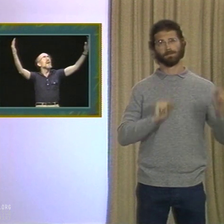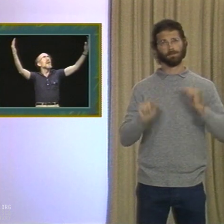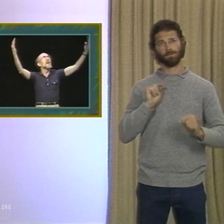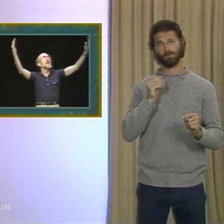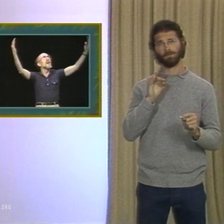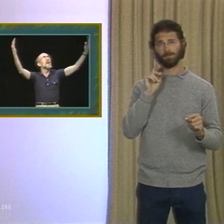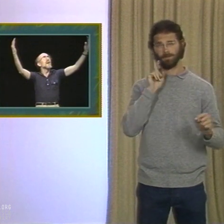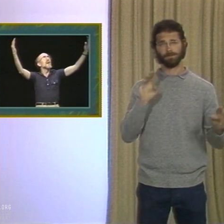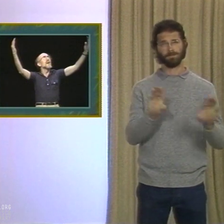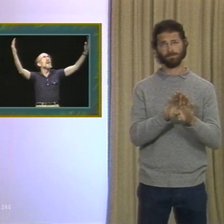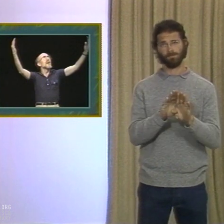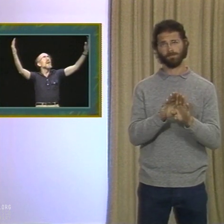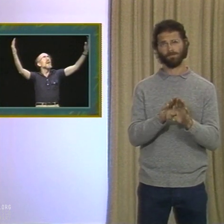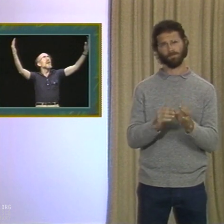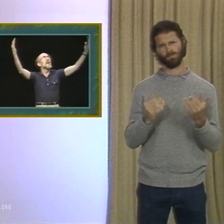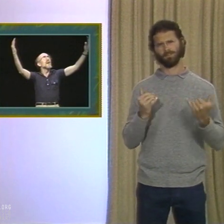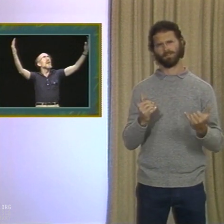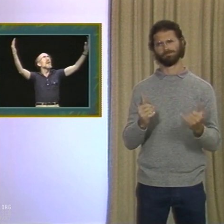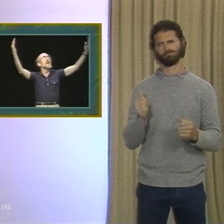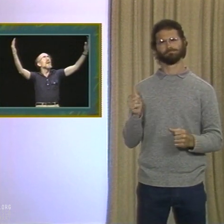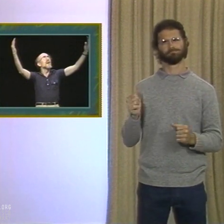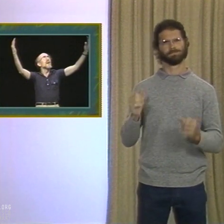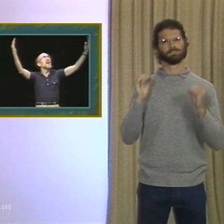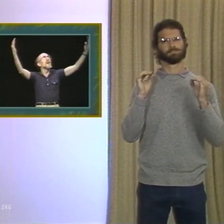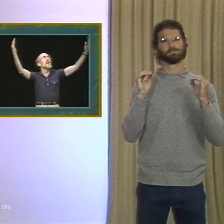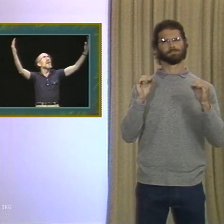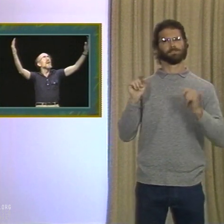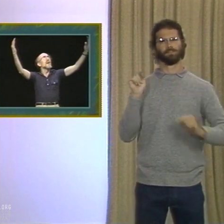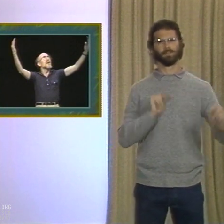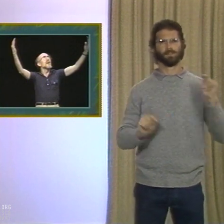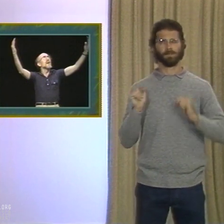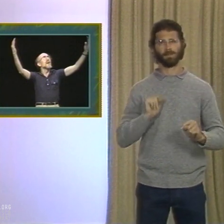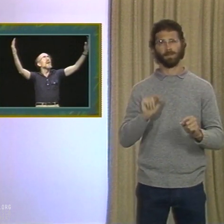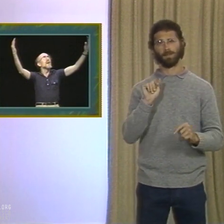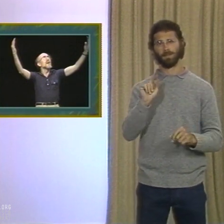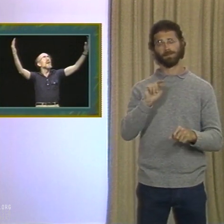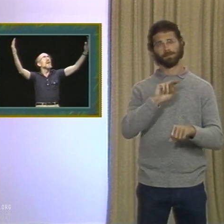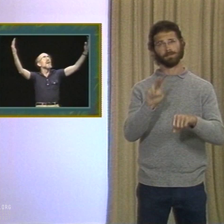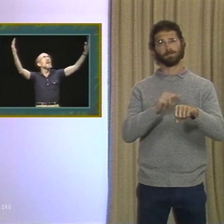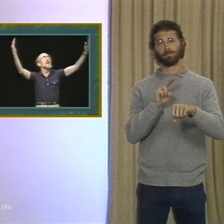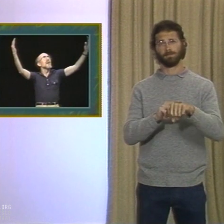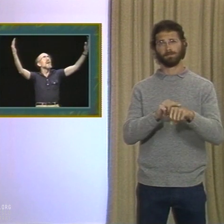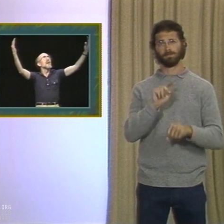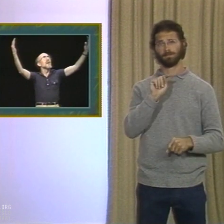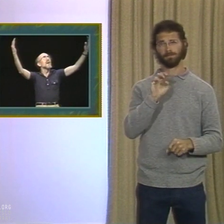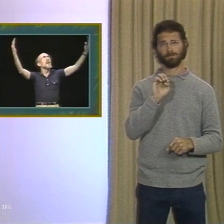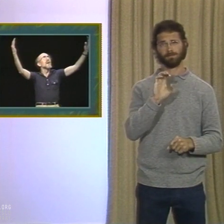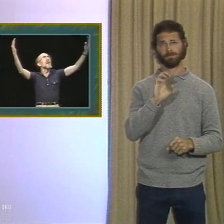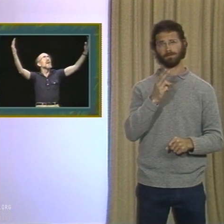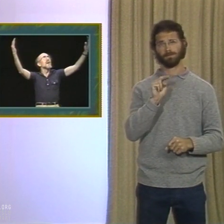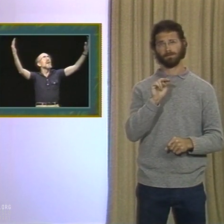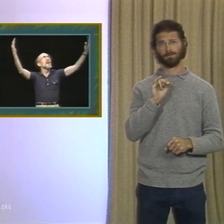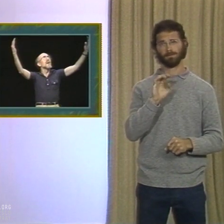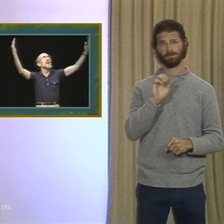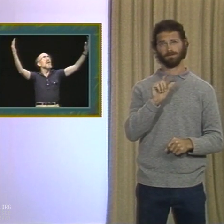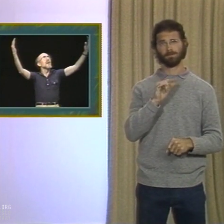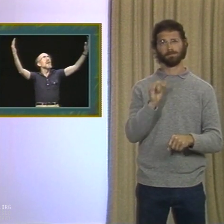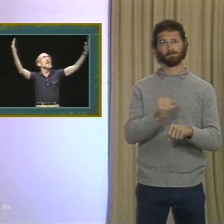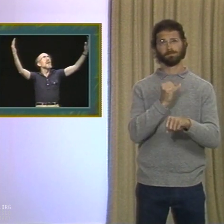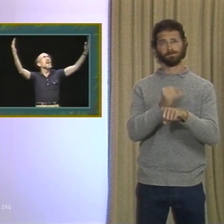was one of the founding members of the National Theater of the Deaf, also known as NTD. He's now a professor of theater arts at the National